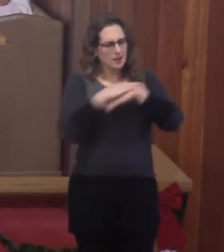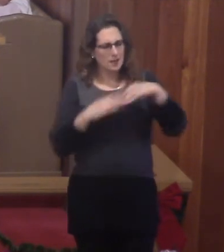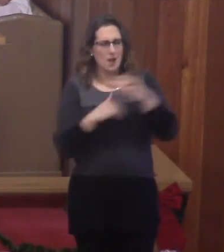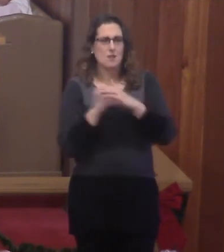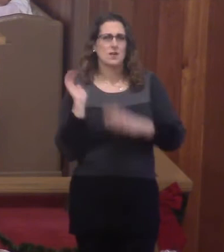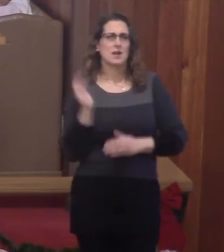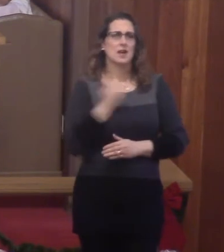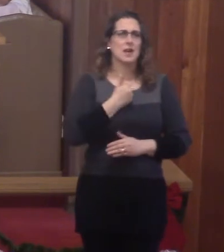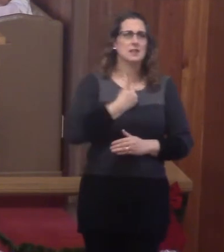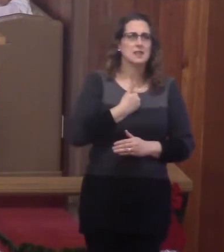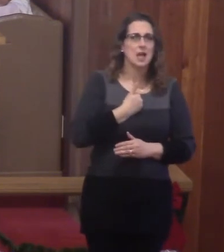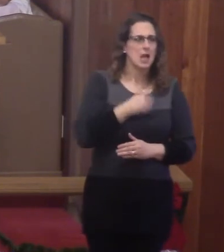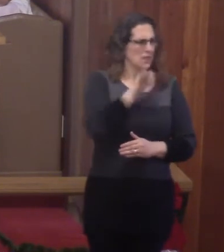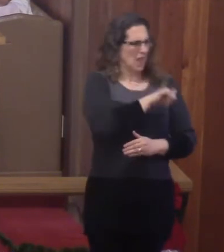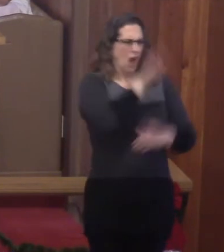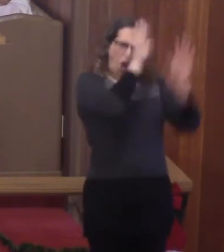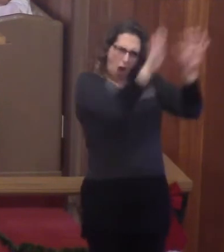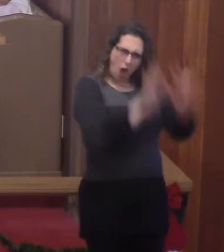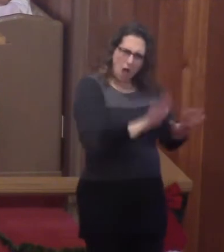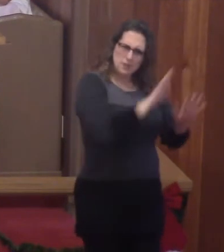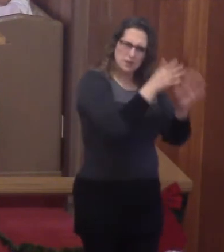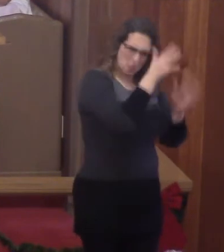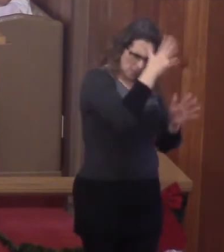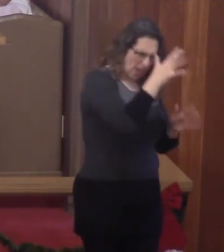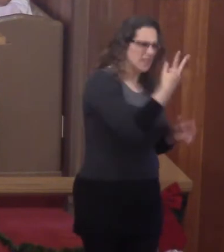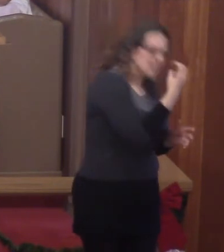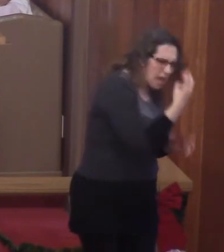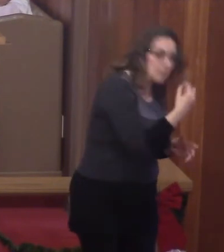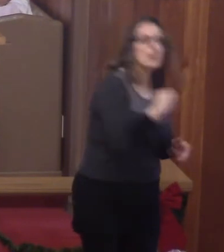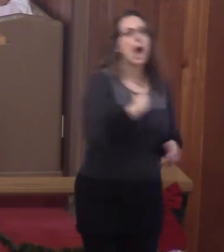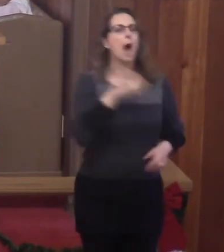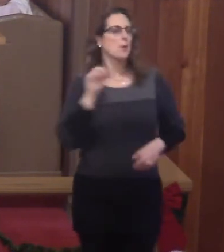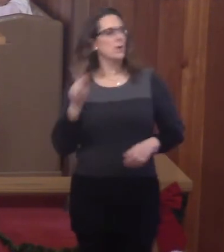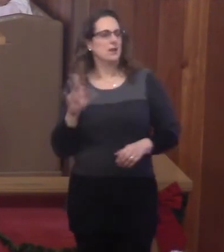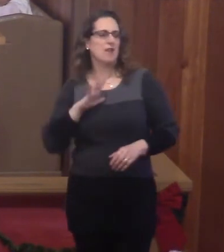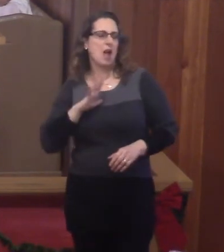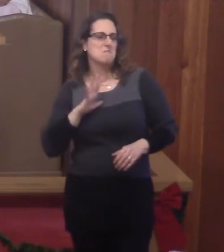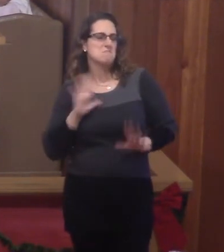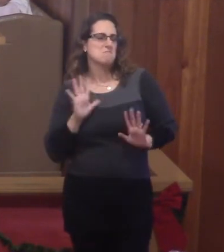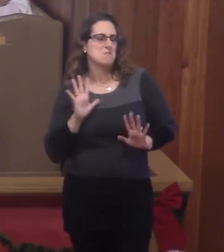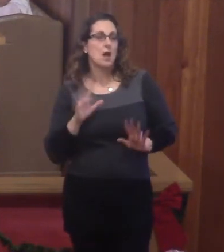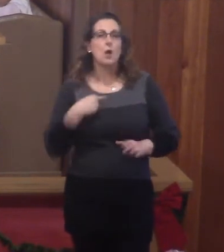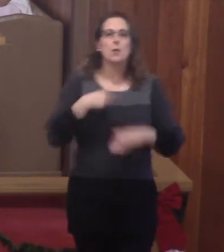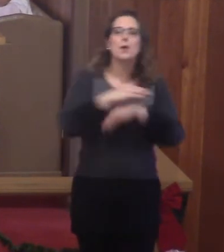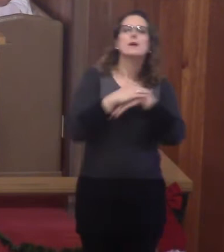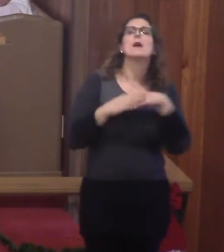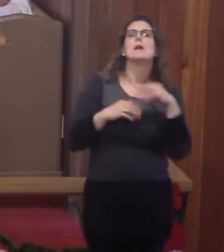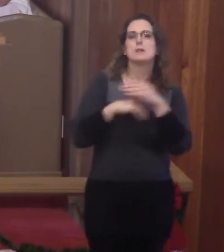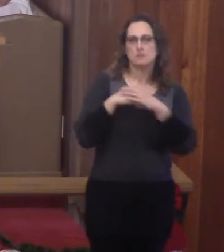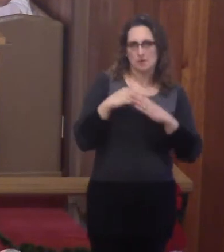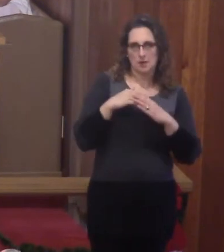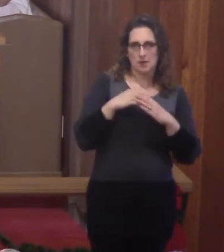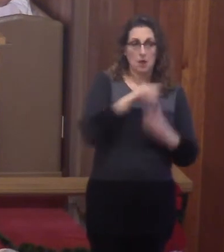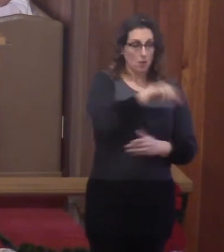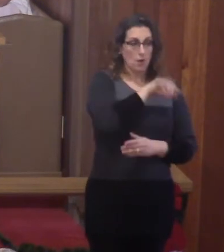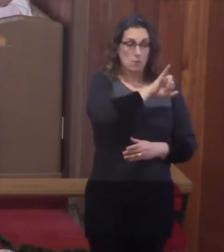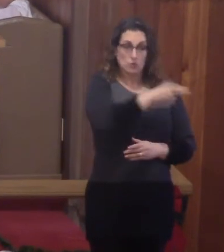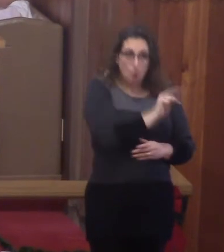man, even an awesome guy like John doubted, so I'm okay. So we get comforted by John rather than